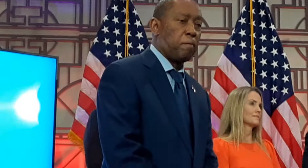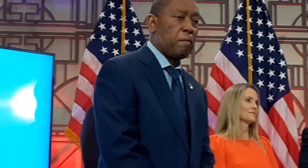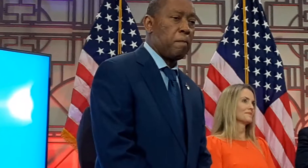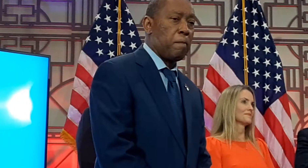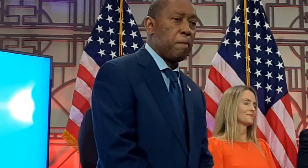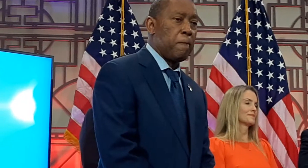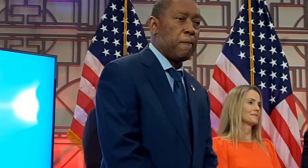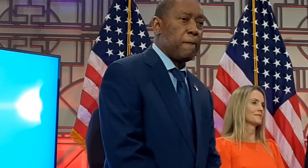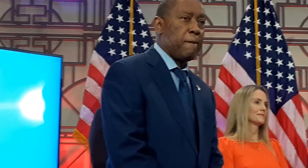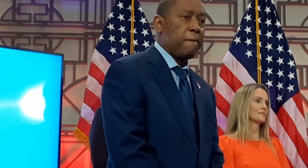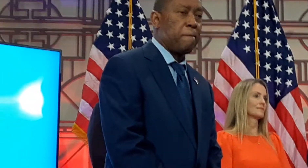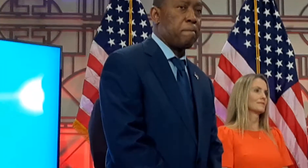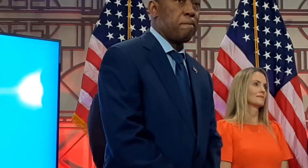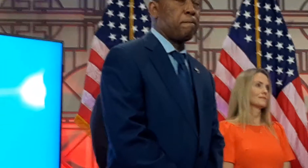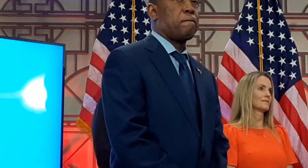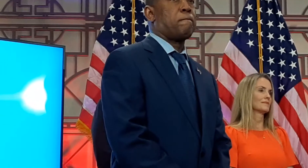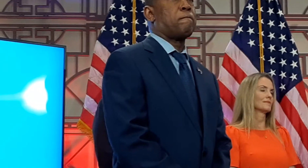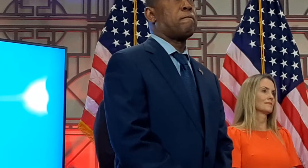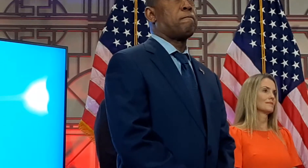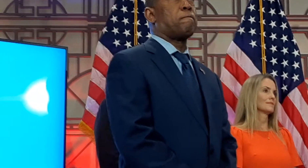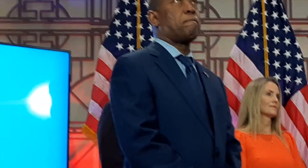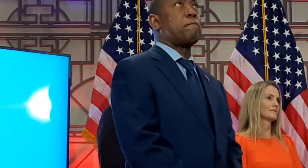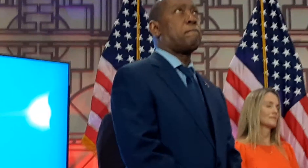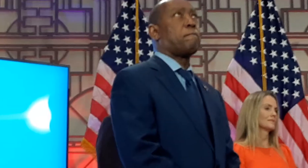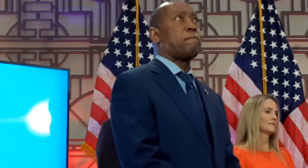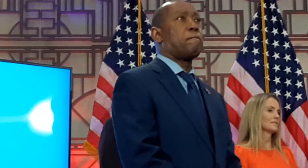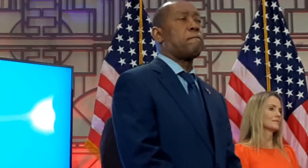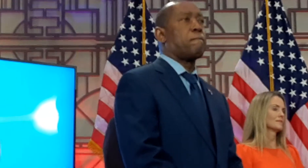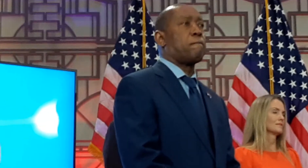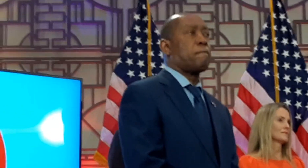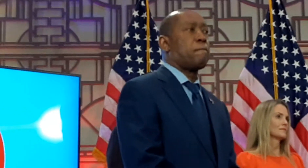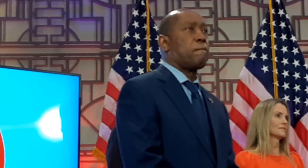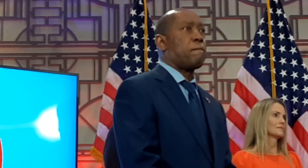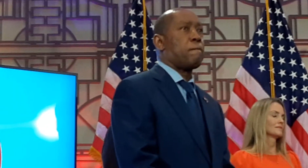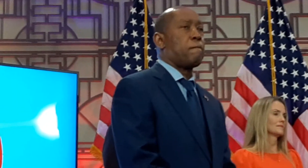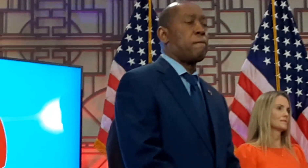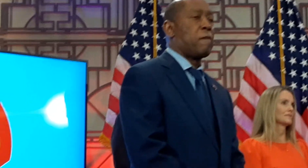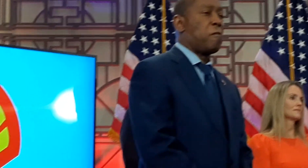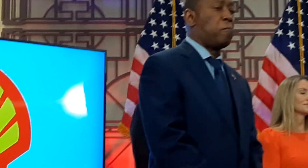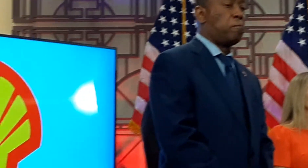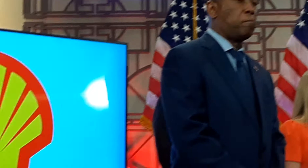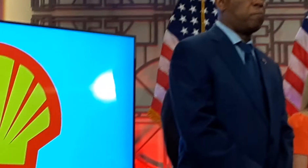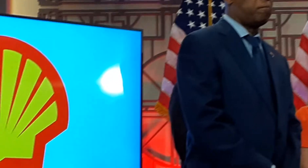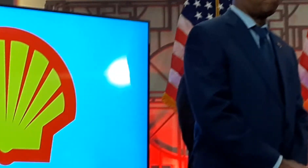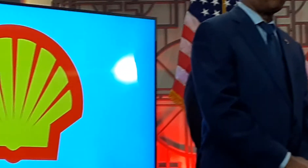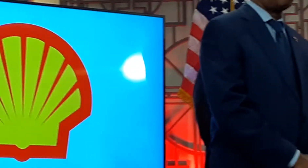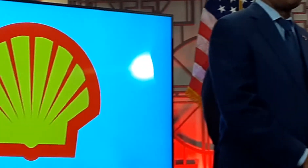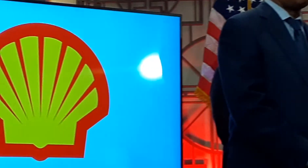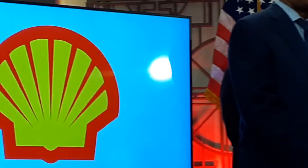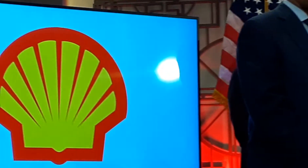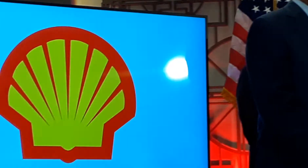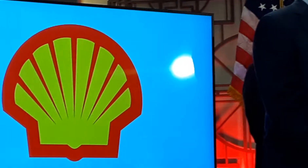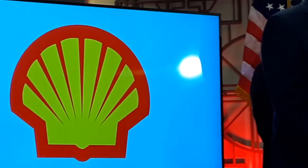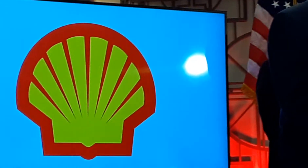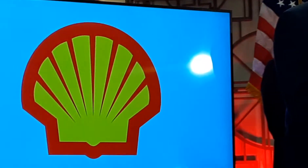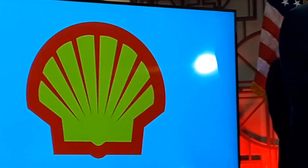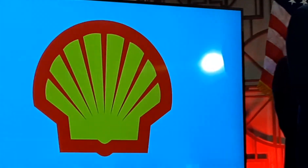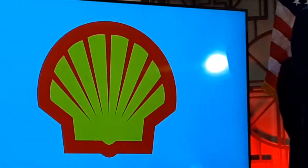let us celebrate the heroes who have stepped up during this challenging time, and let's make this a high point